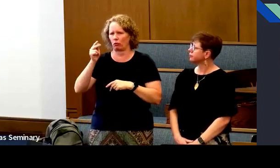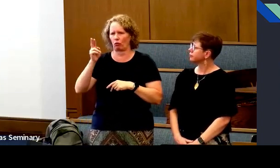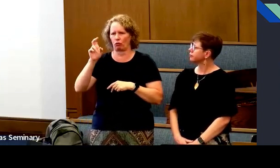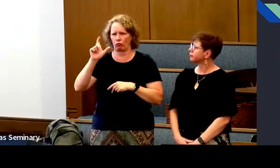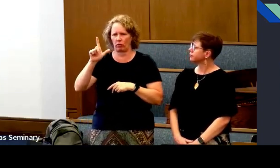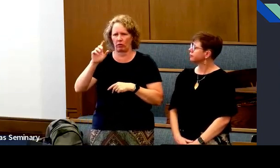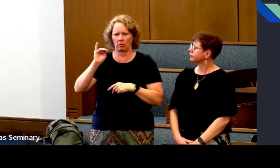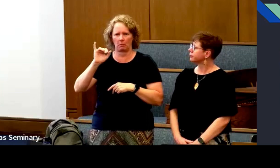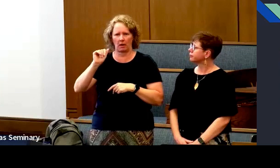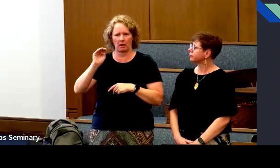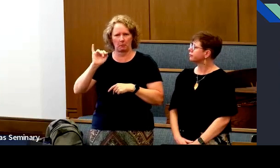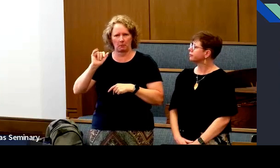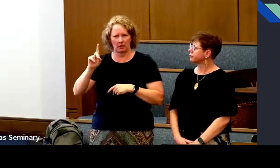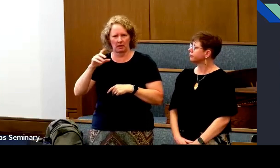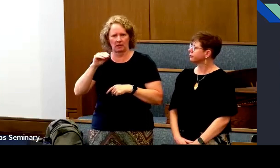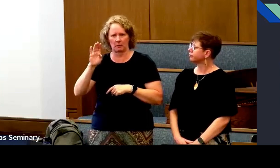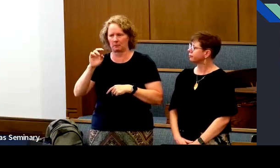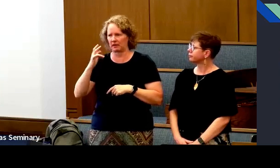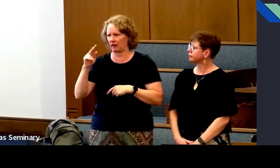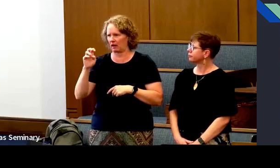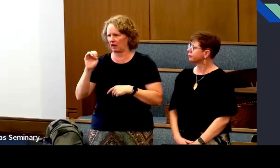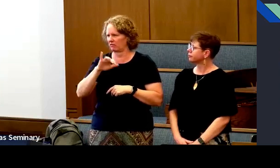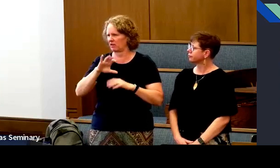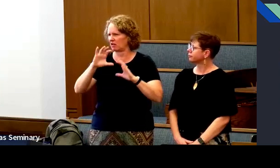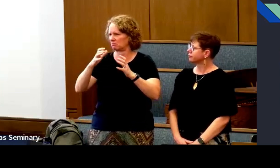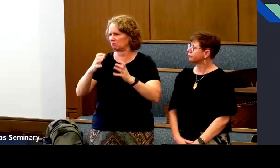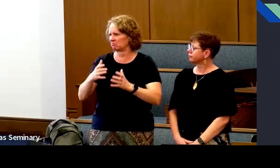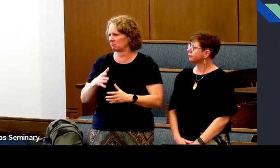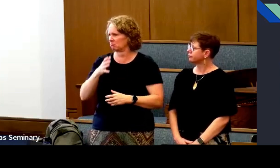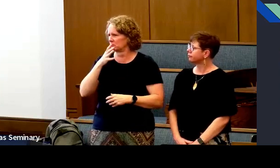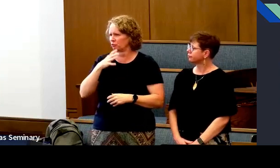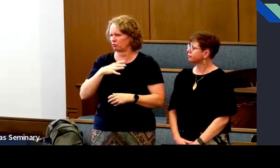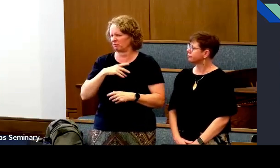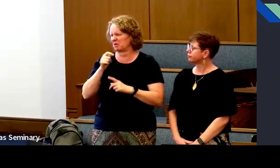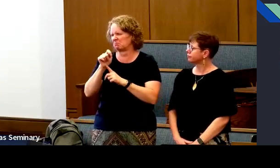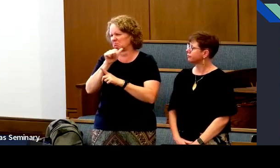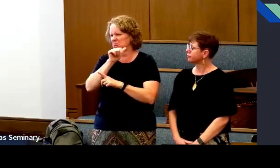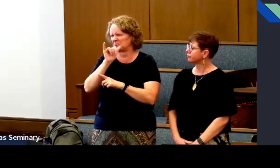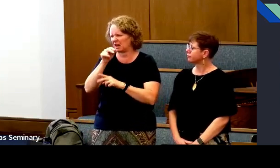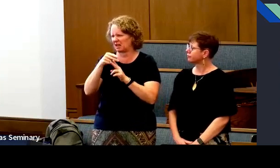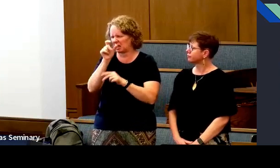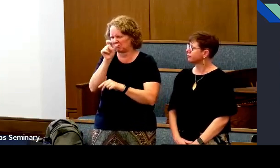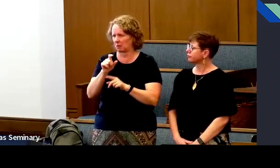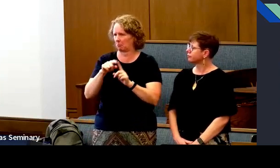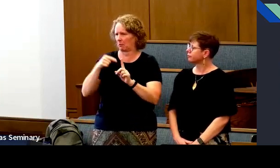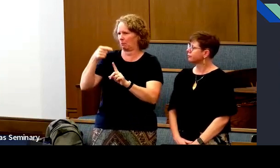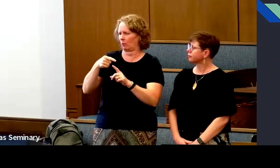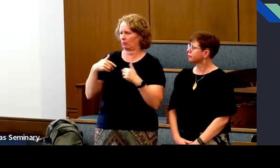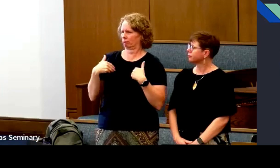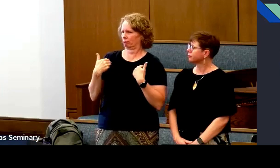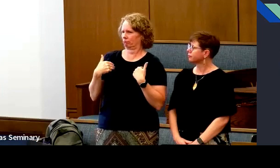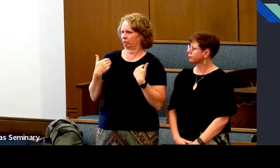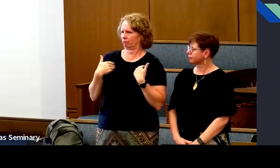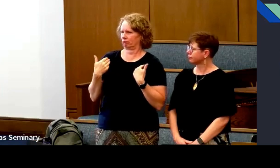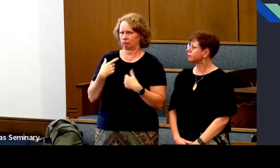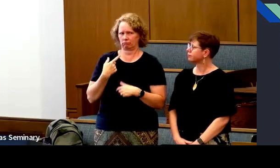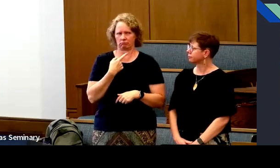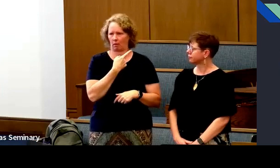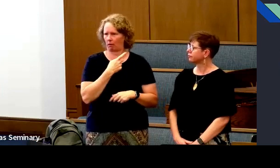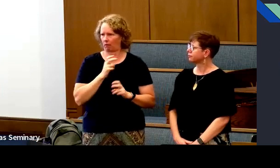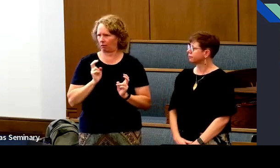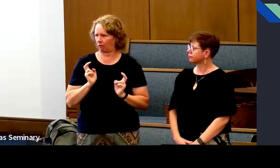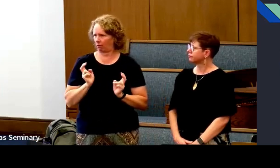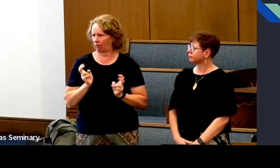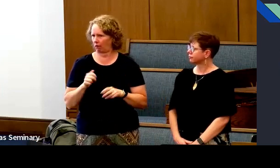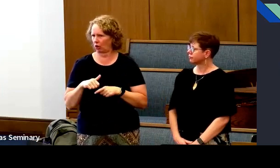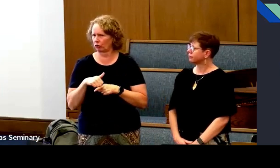And they were called laurels, maya maids, and beehives for the young women. But